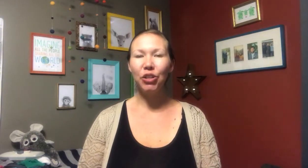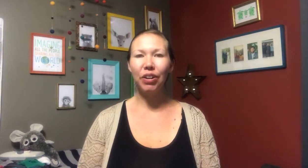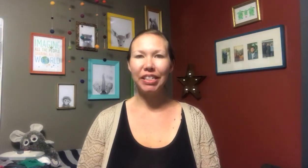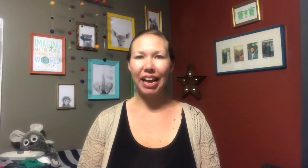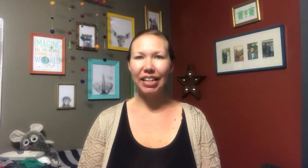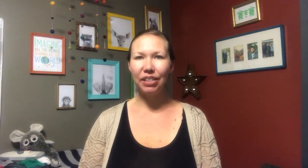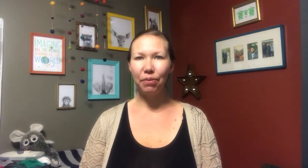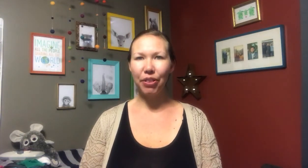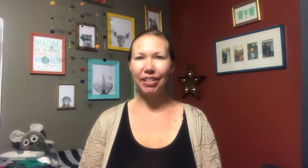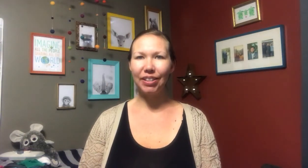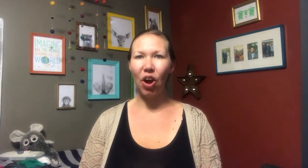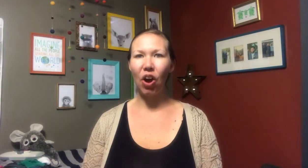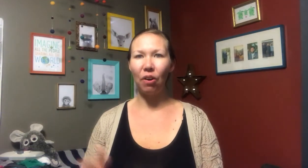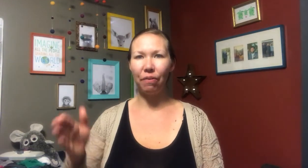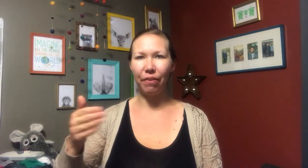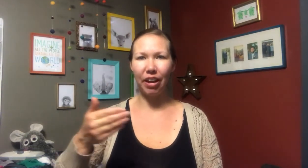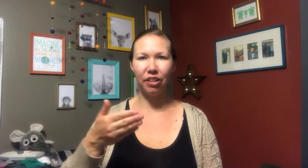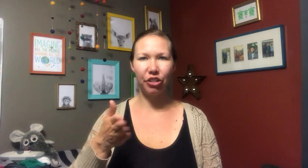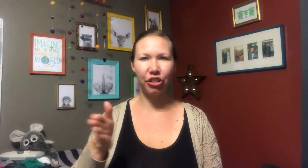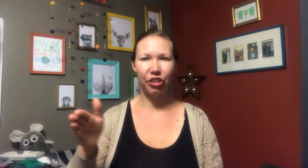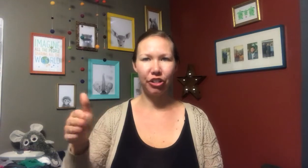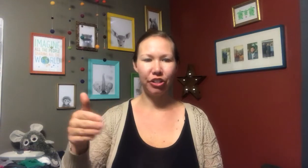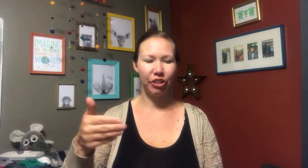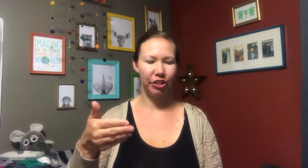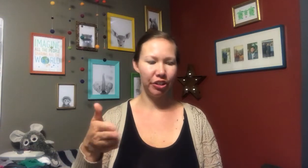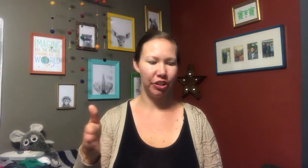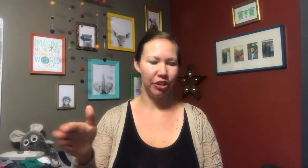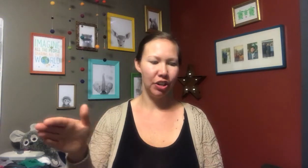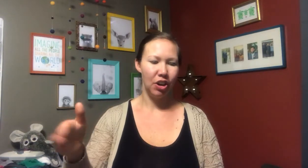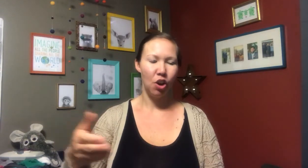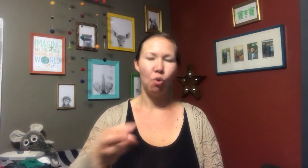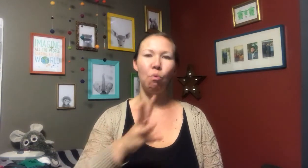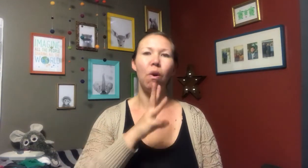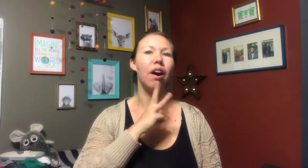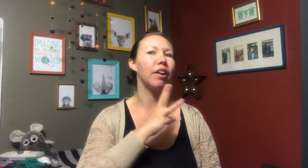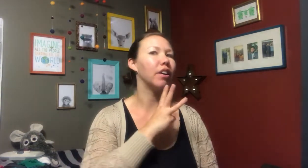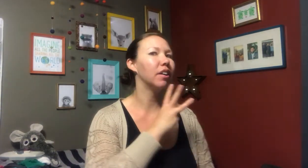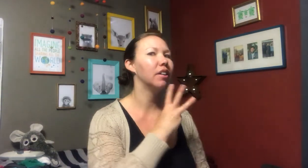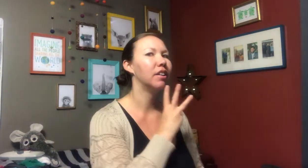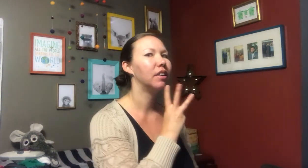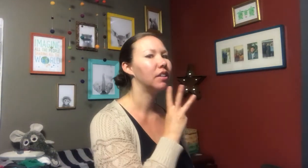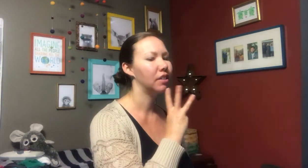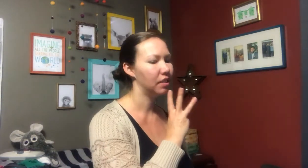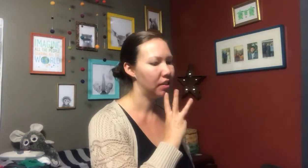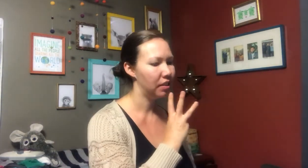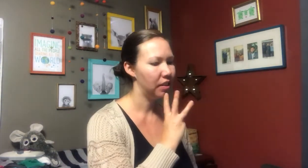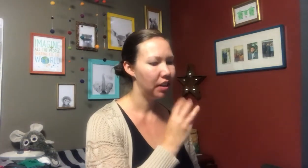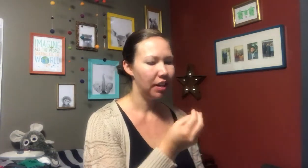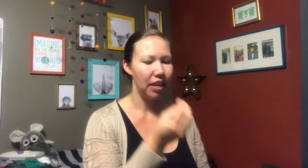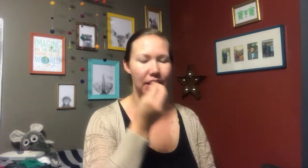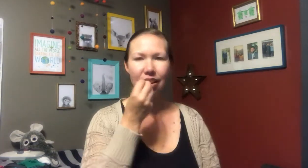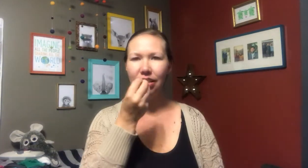so our signs for this song are fish, water, eat,